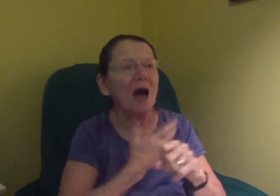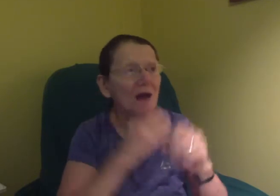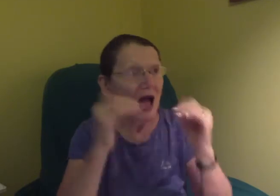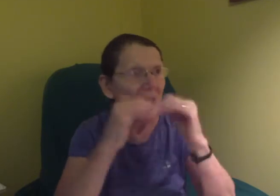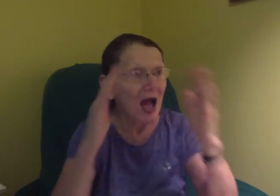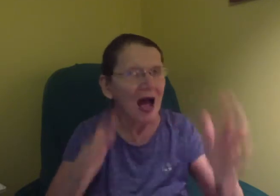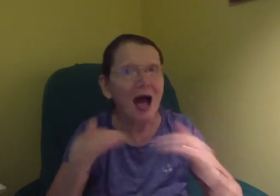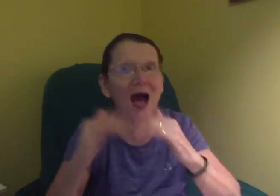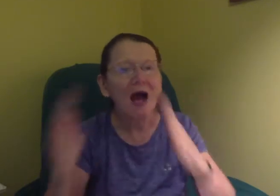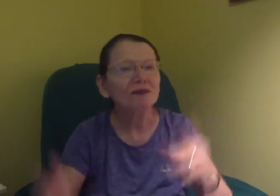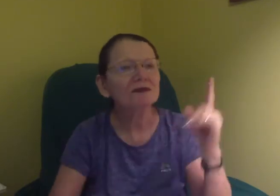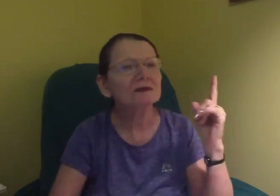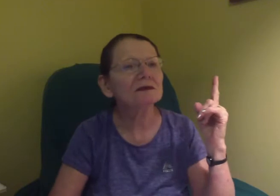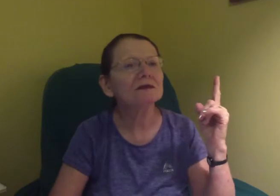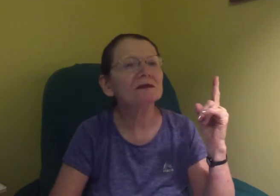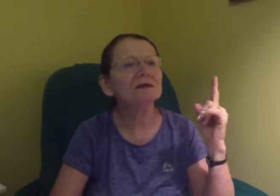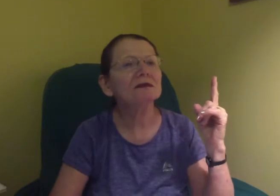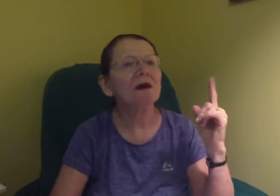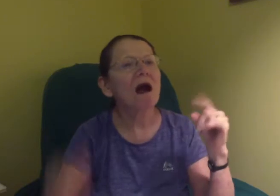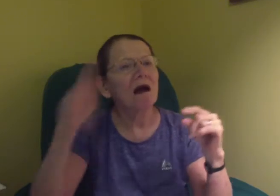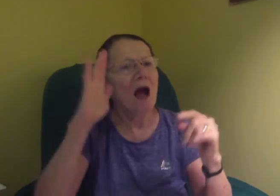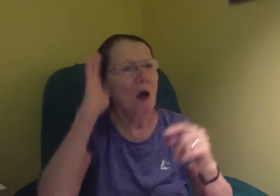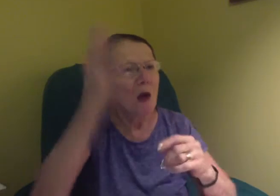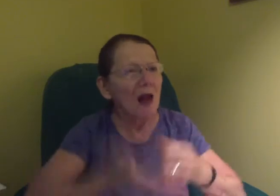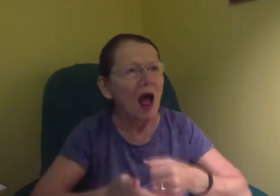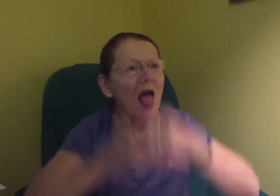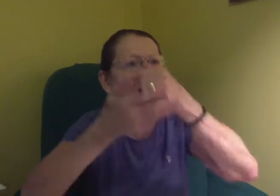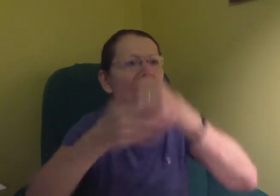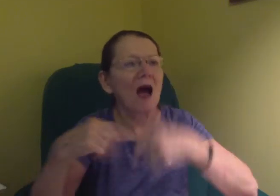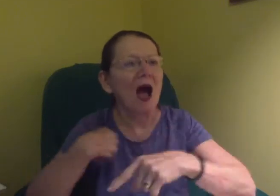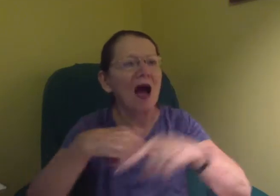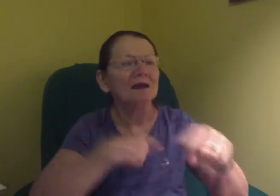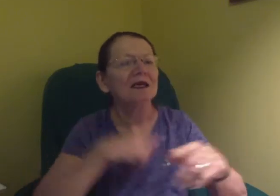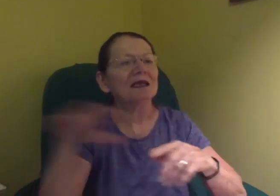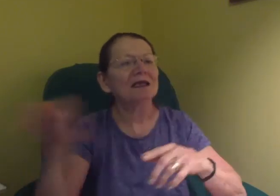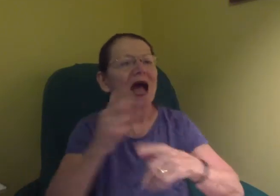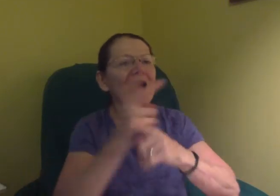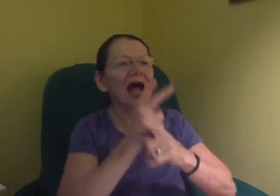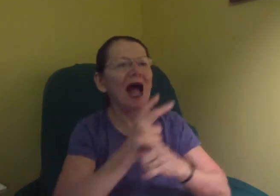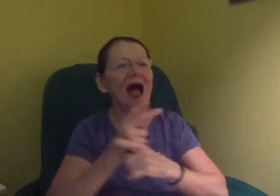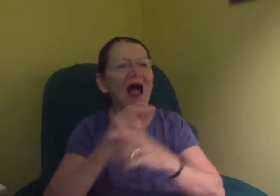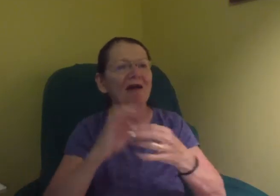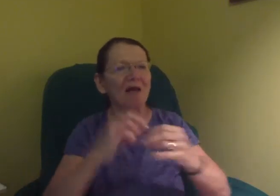had a lot of my life. I was drunk.